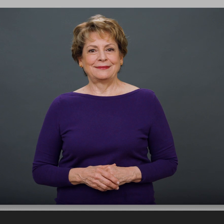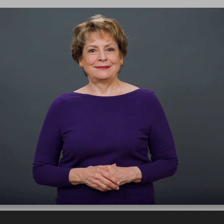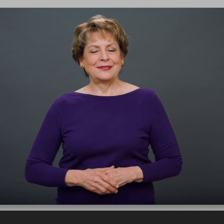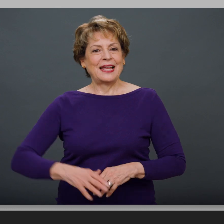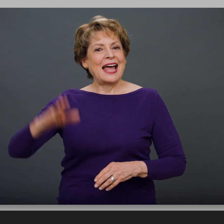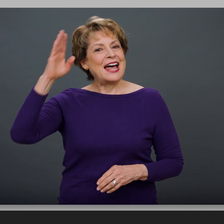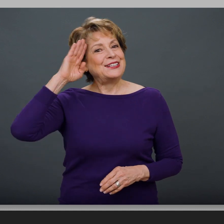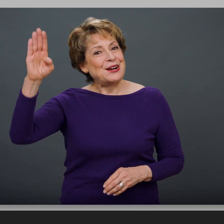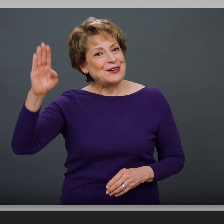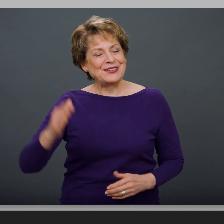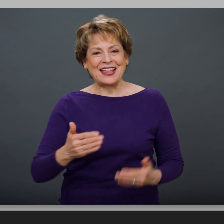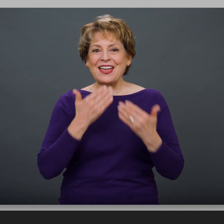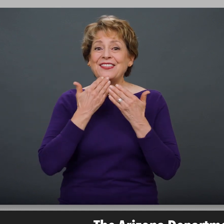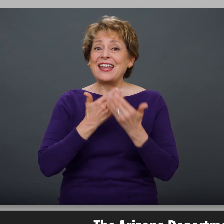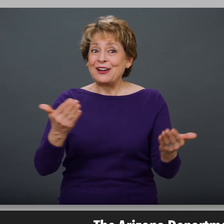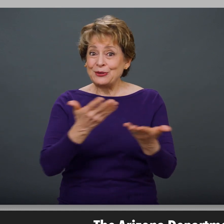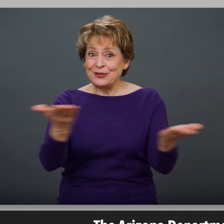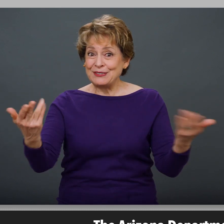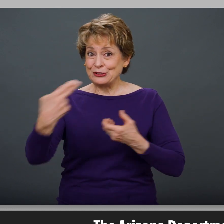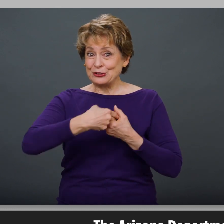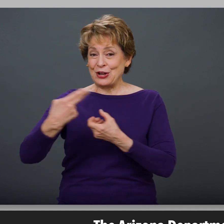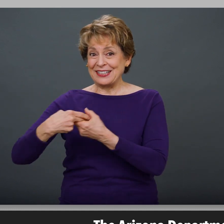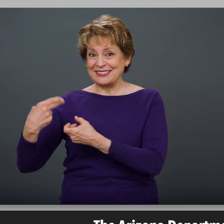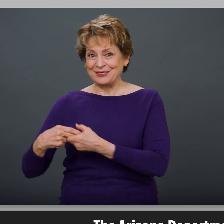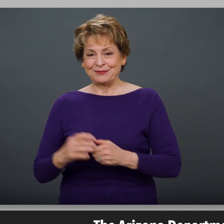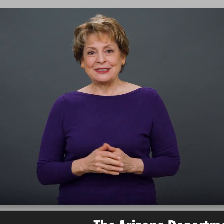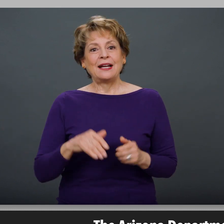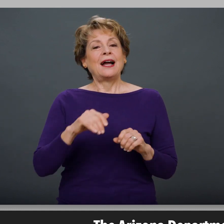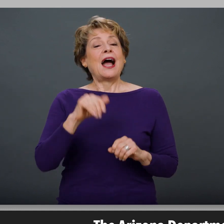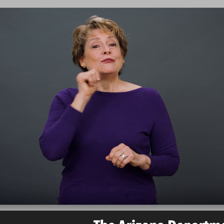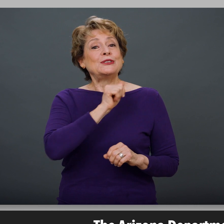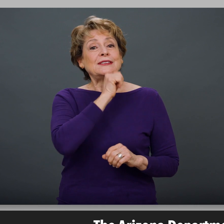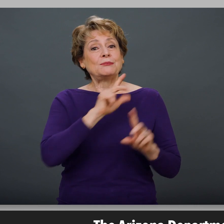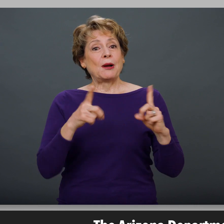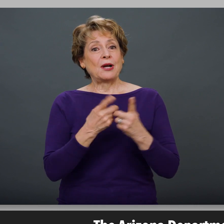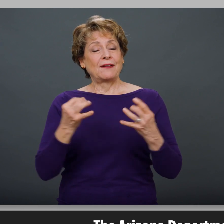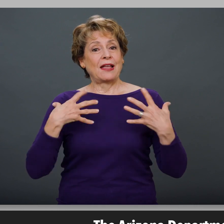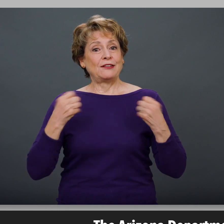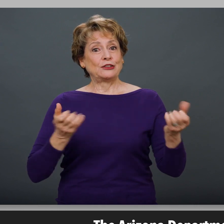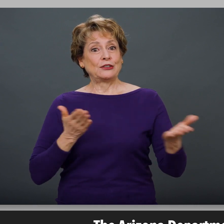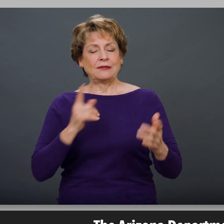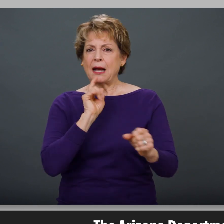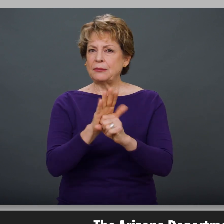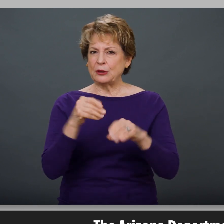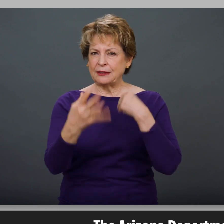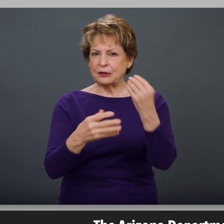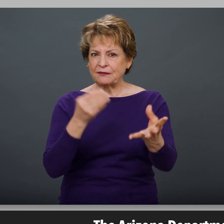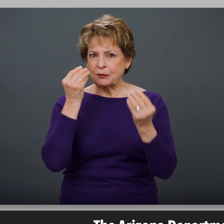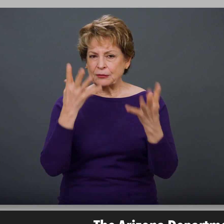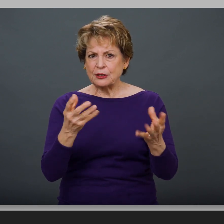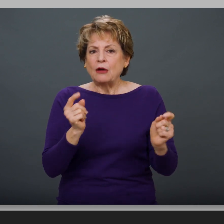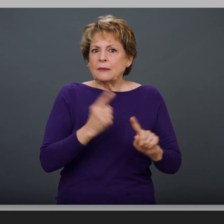Hello, and thank you for joining us. The Arizona Department of Health Services is dedicated to providing information and